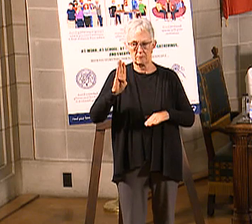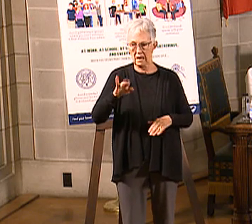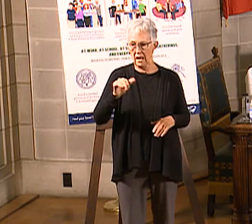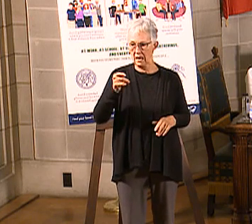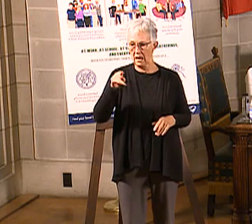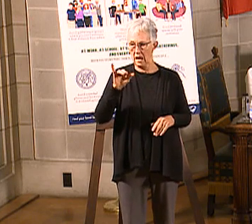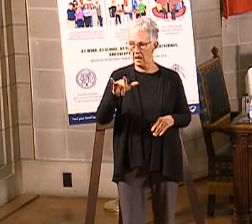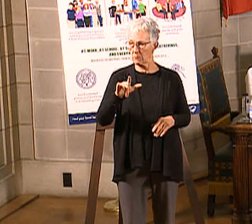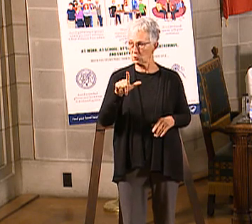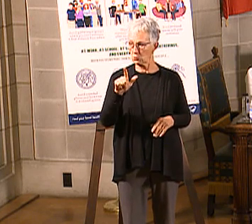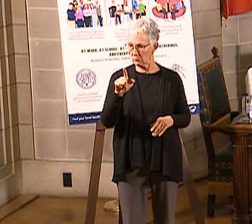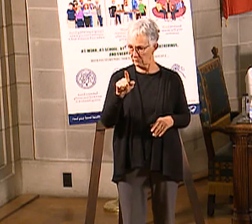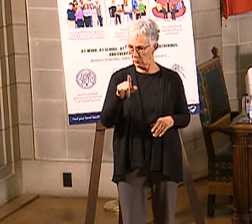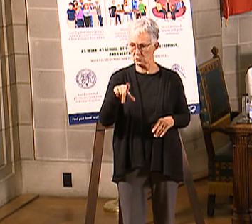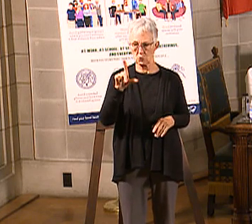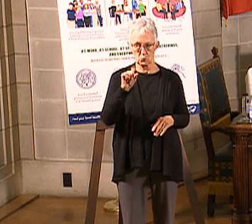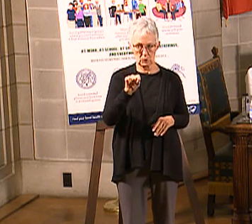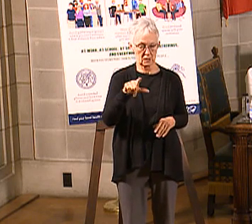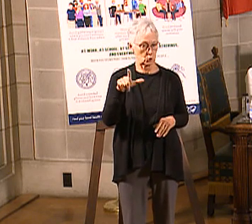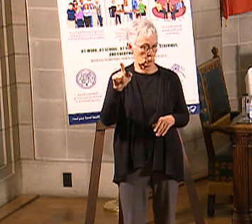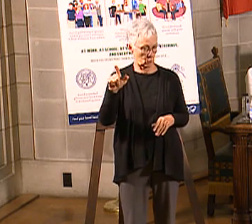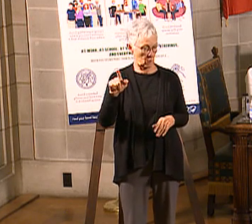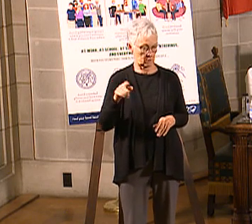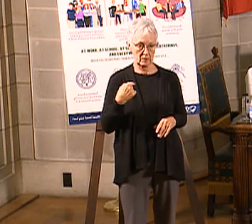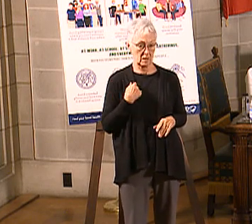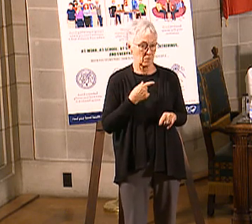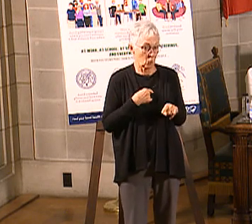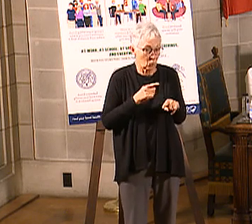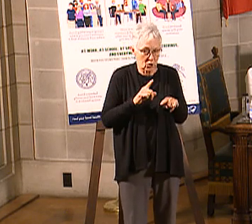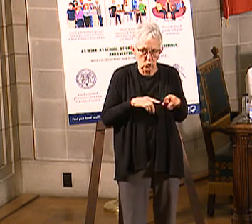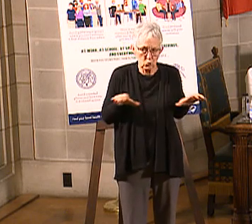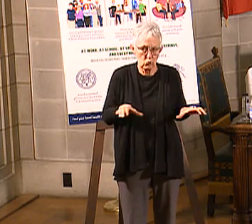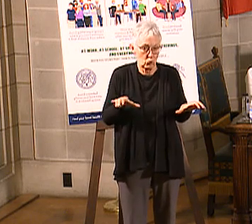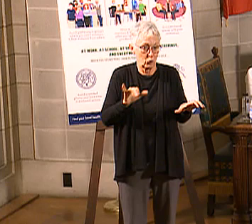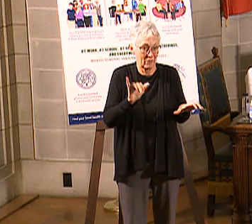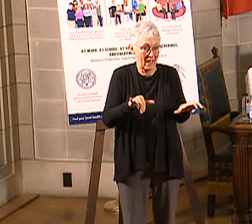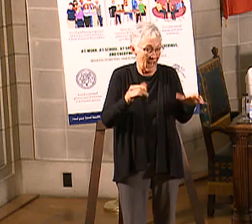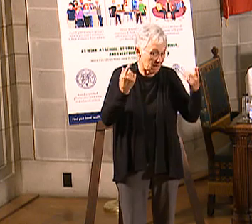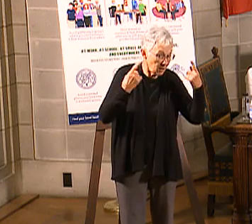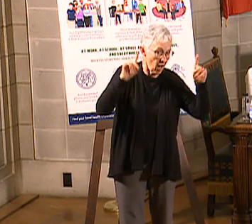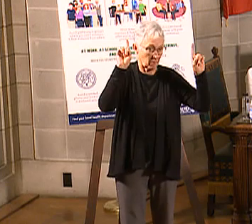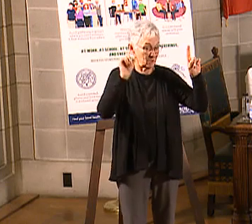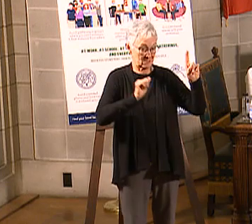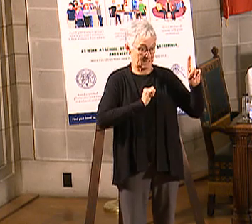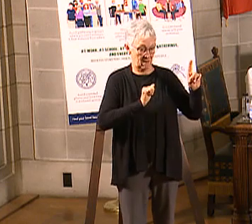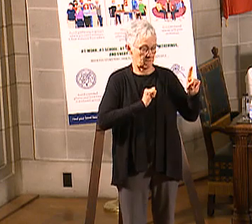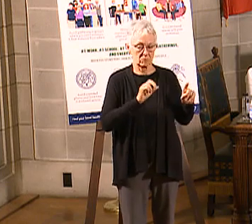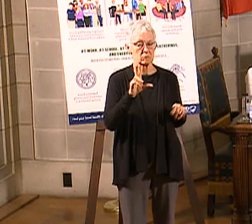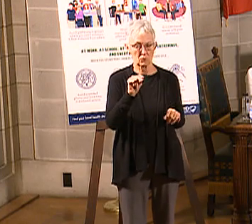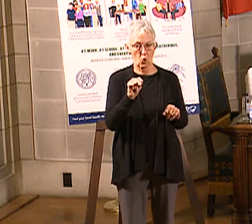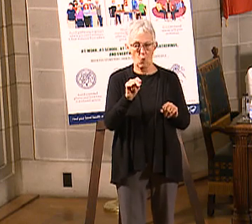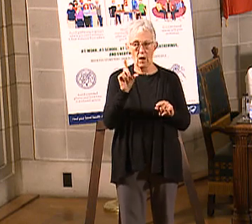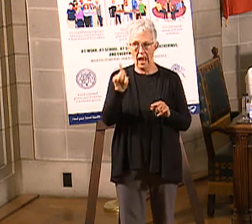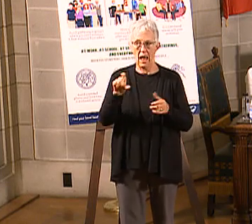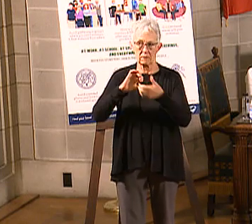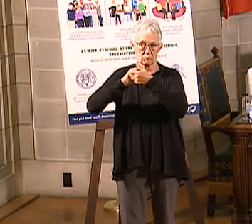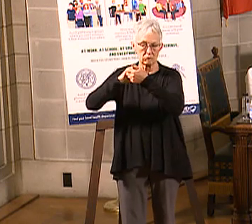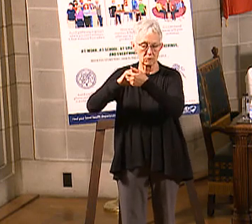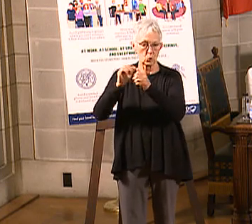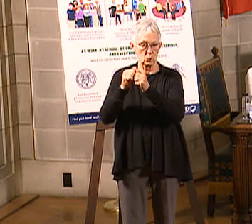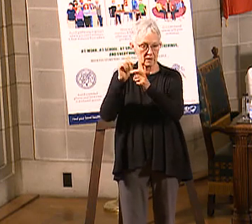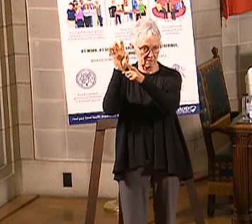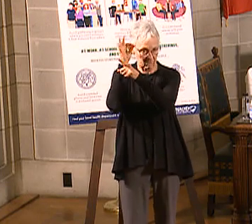But we could not have done that effort without our federal partners. And those federal partners represent our regional